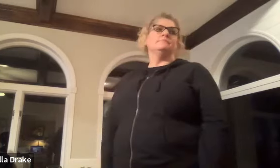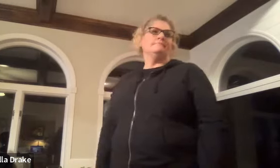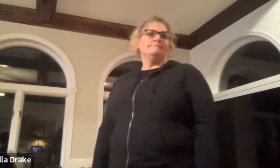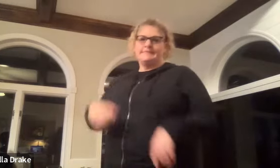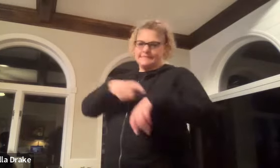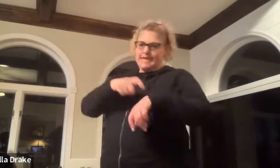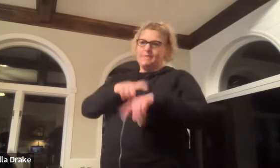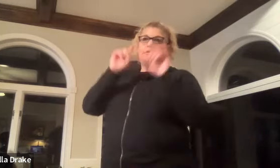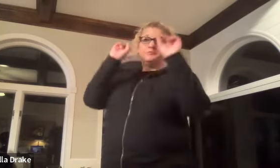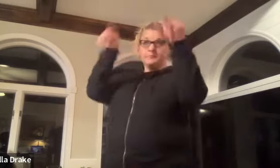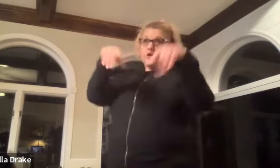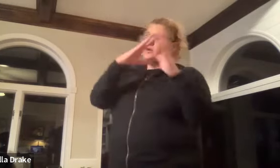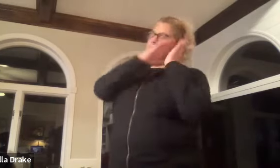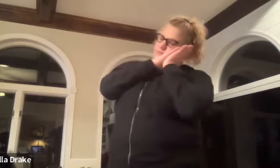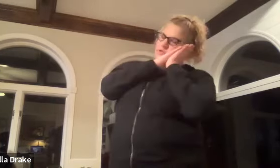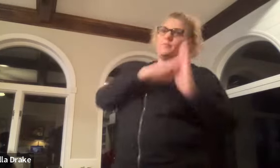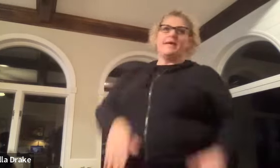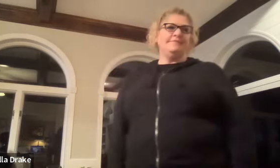time go to go to bed